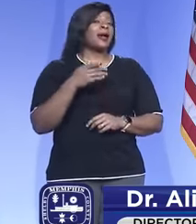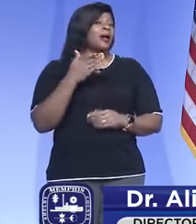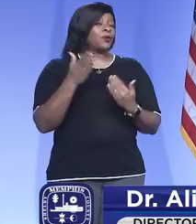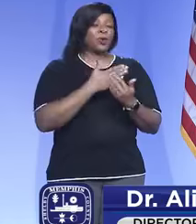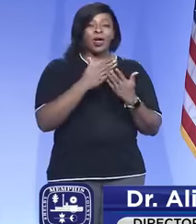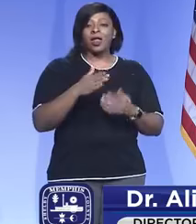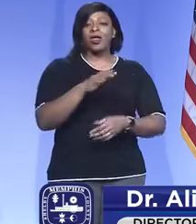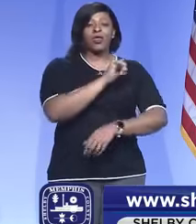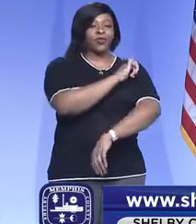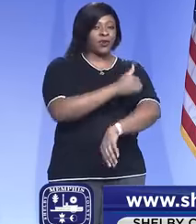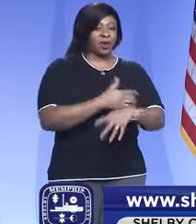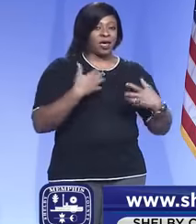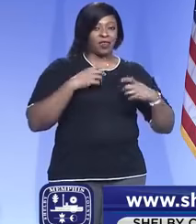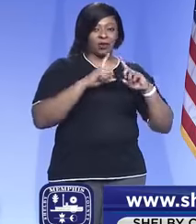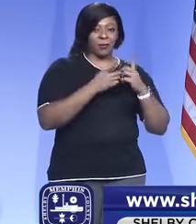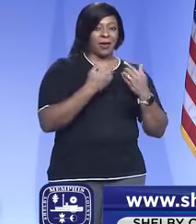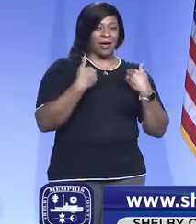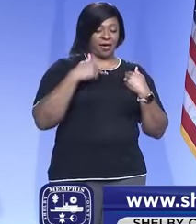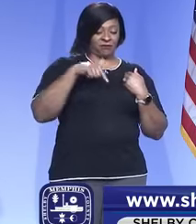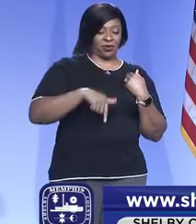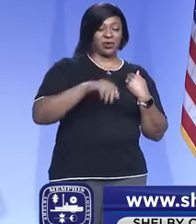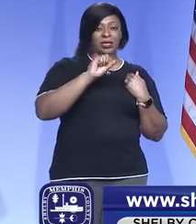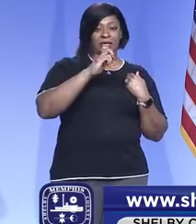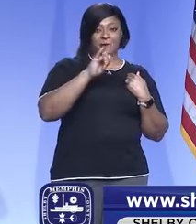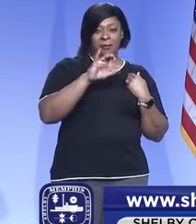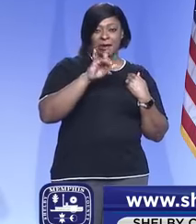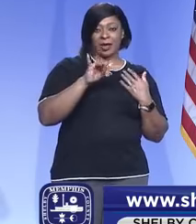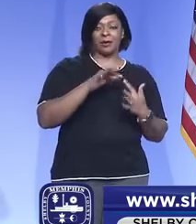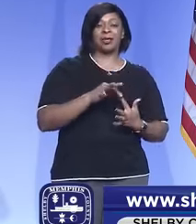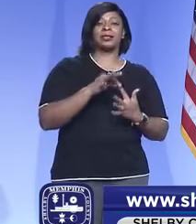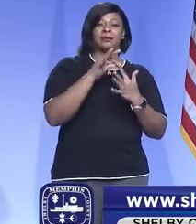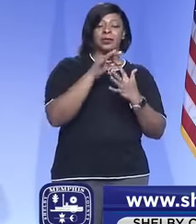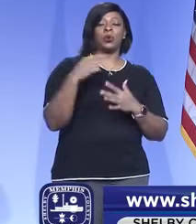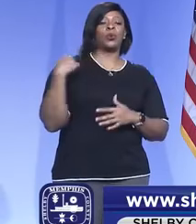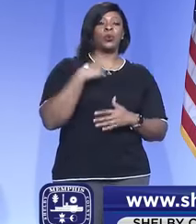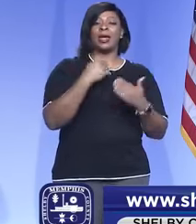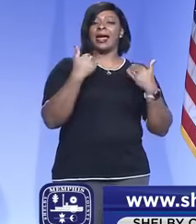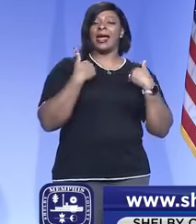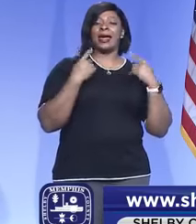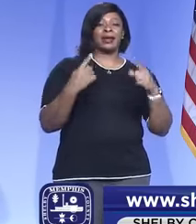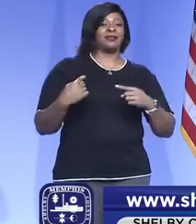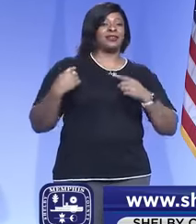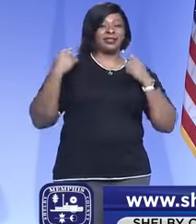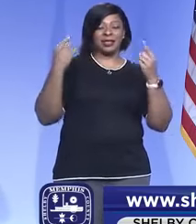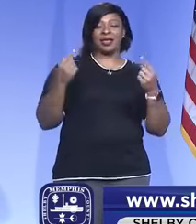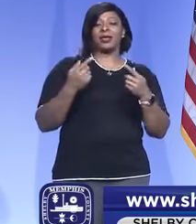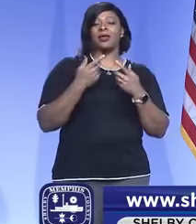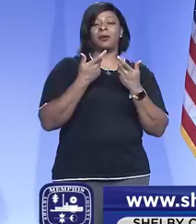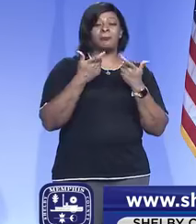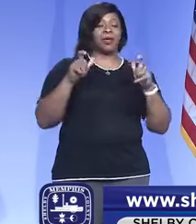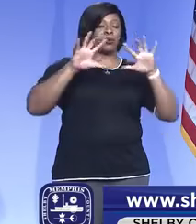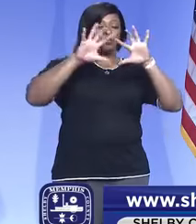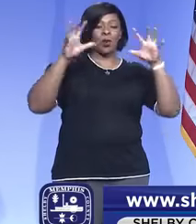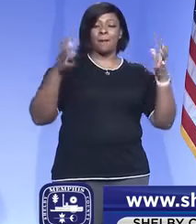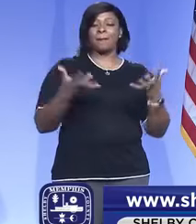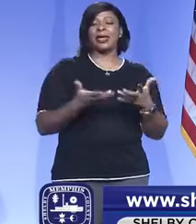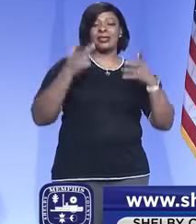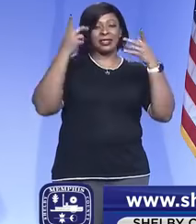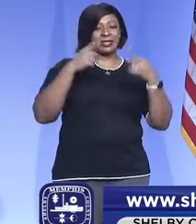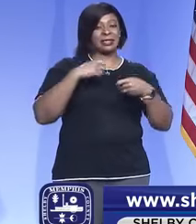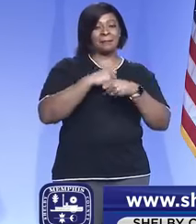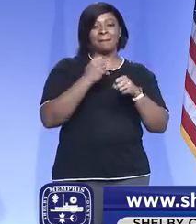health departments have, particularly in Shelby County, we have always had what I have said is a very robust decision-making process.